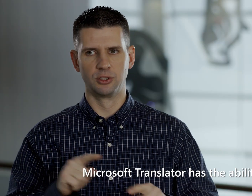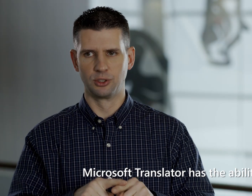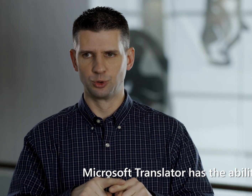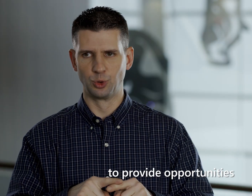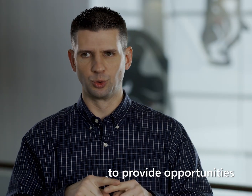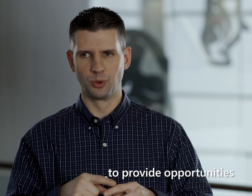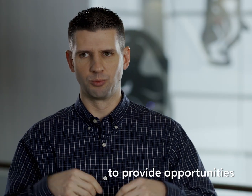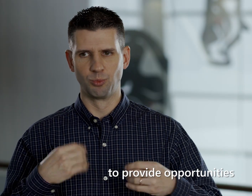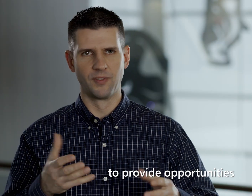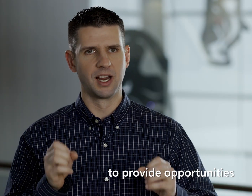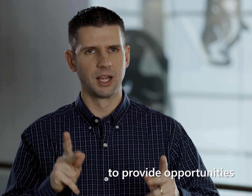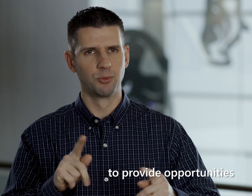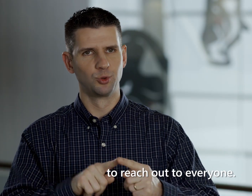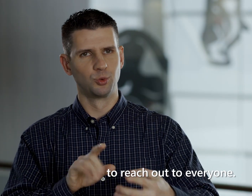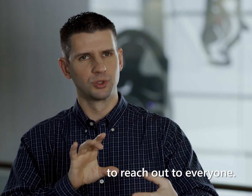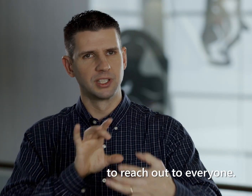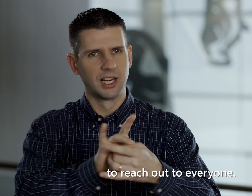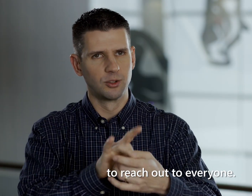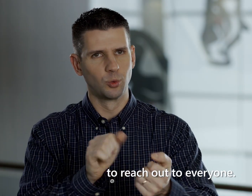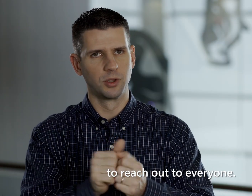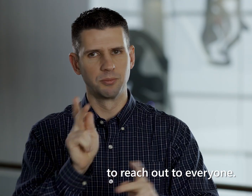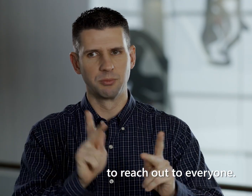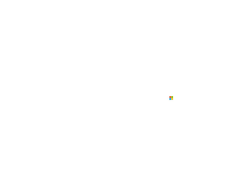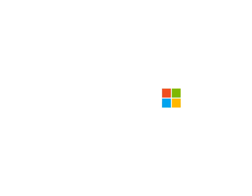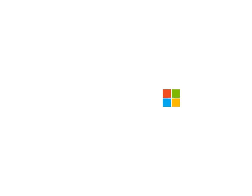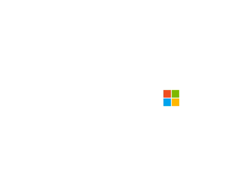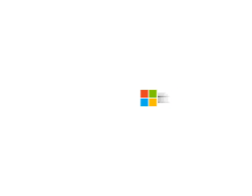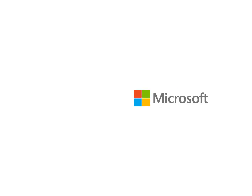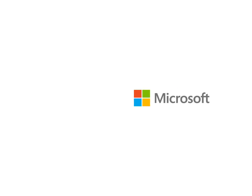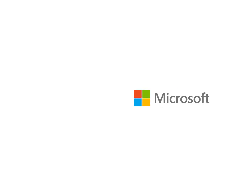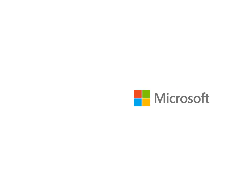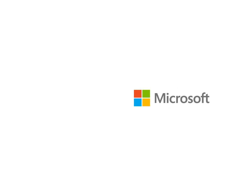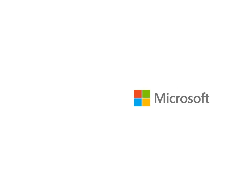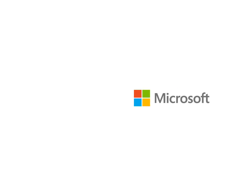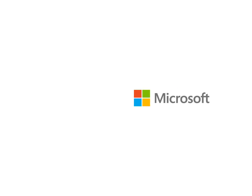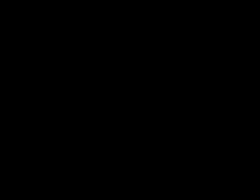ability to provide opportunities to reach out to everyone. www.microsoft.com